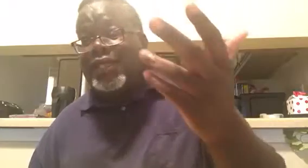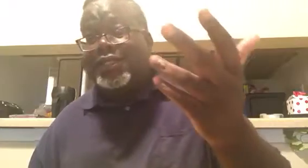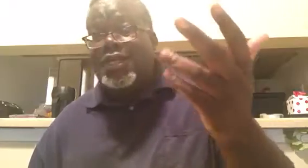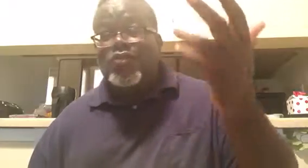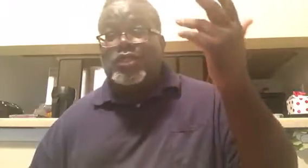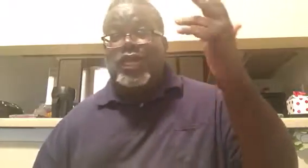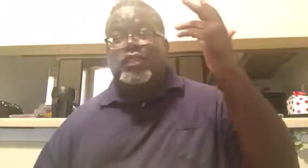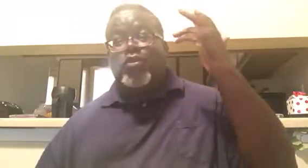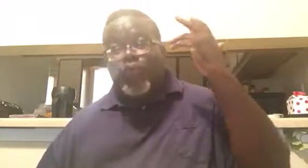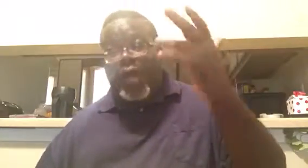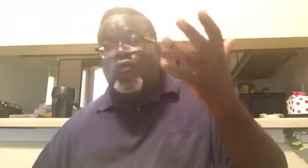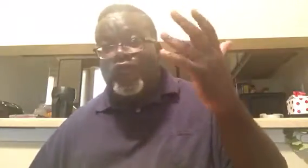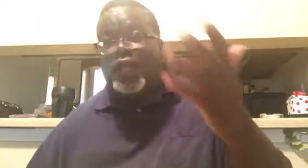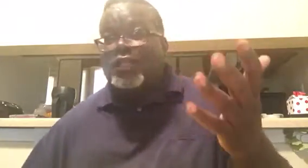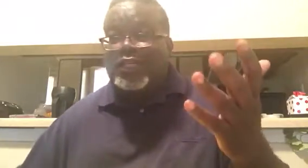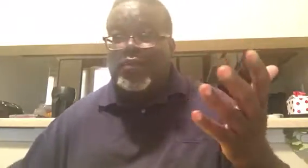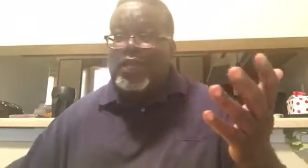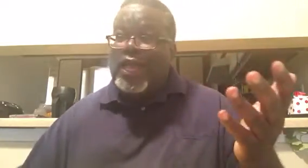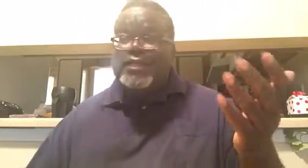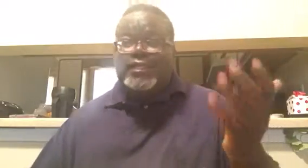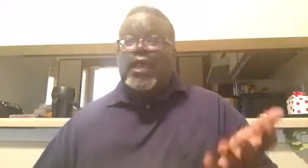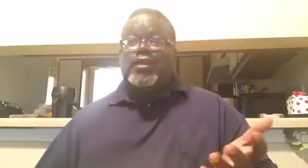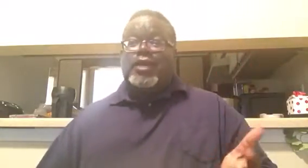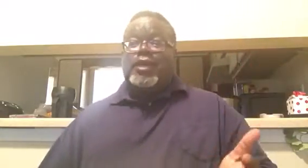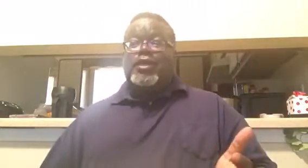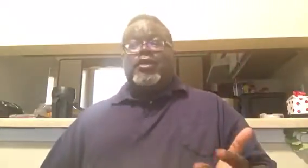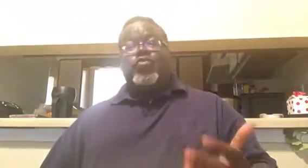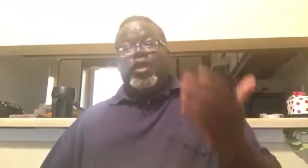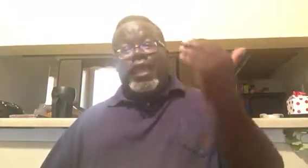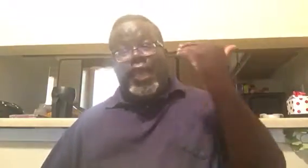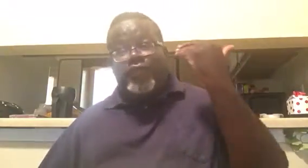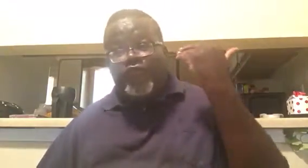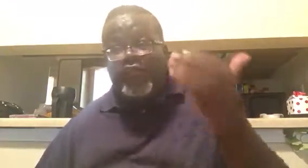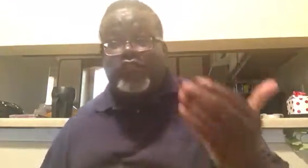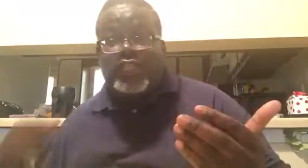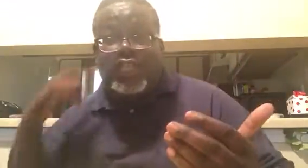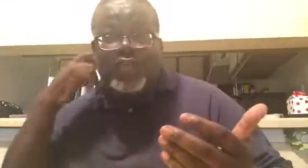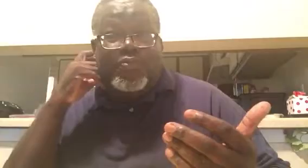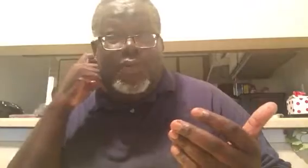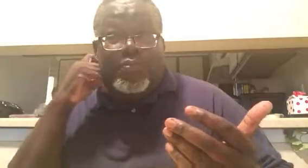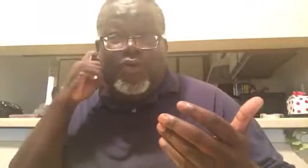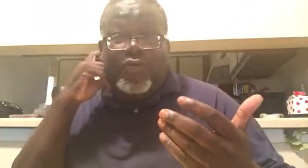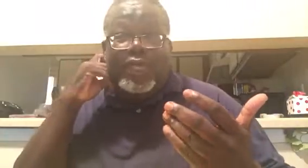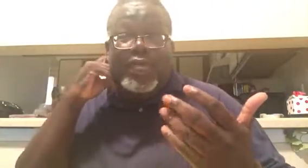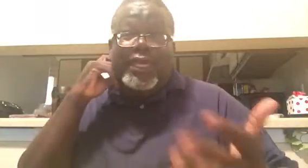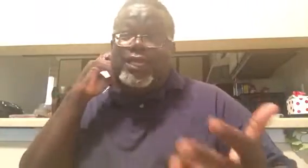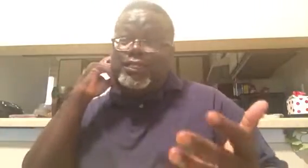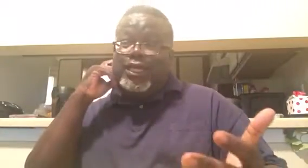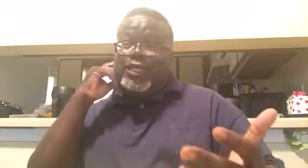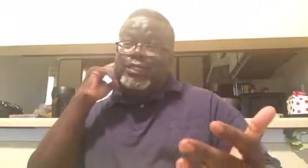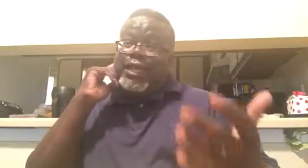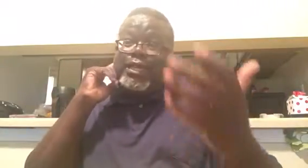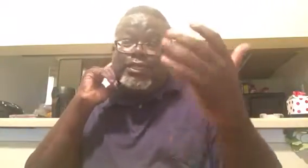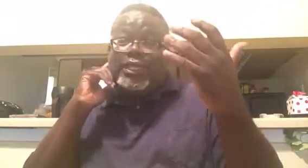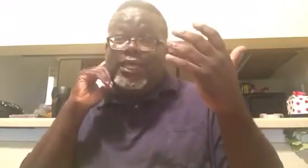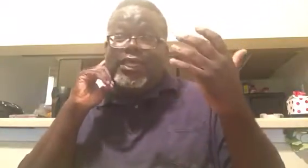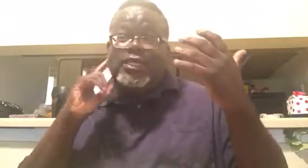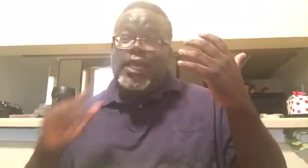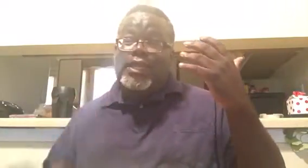was at the wow fellowship last Saturday. We had 15 people in attendance. That is a, that